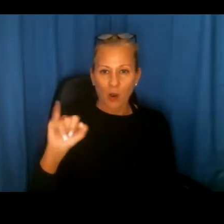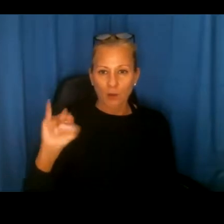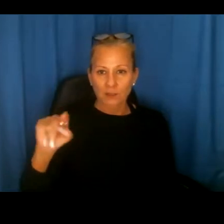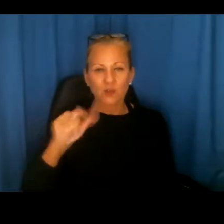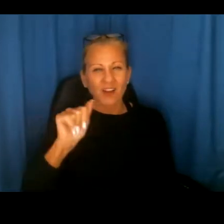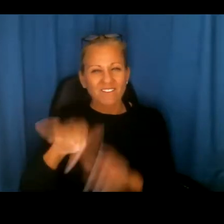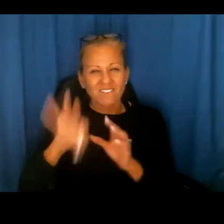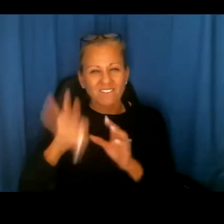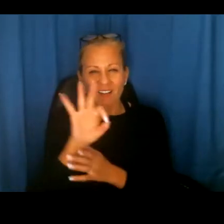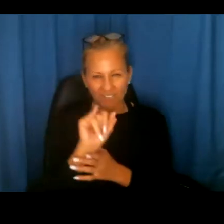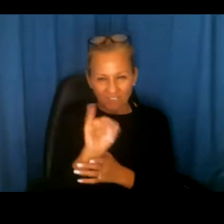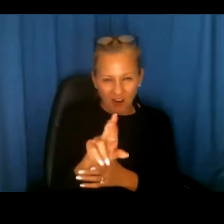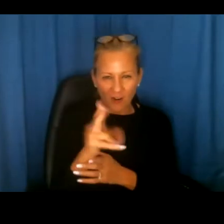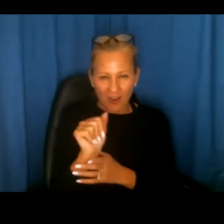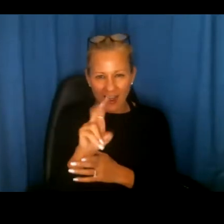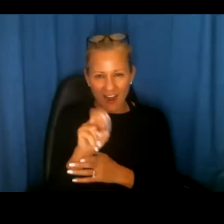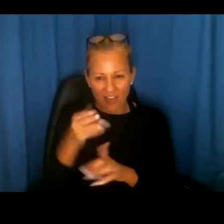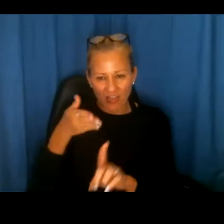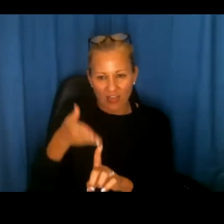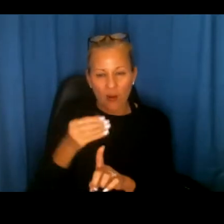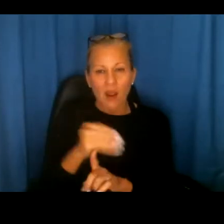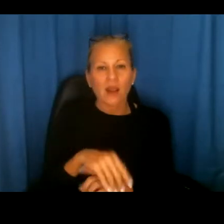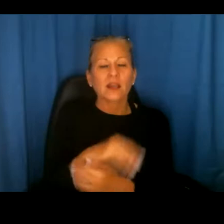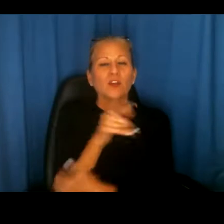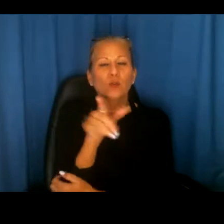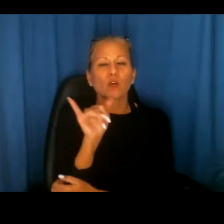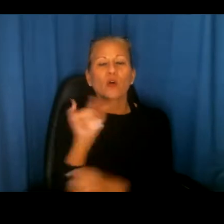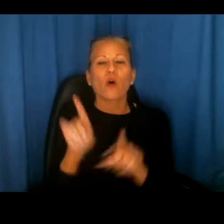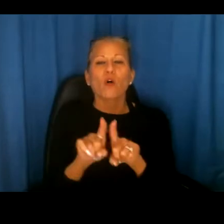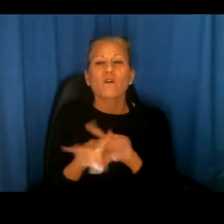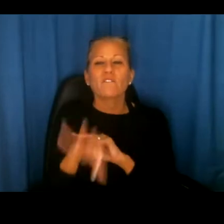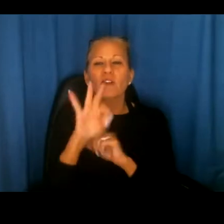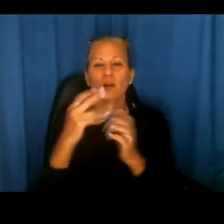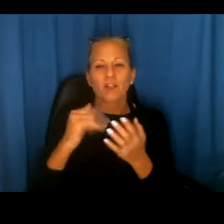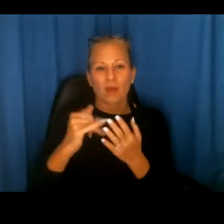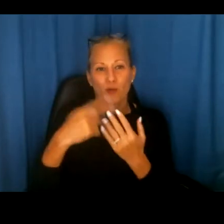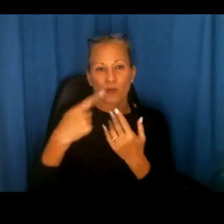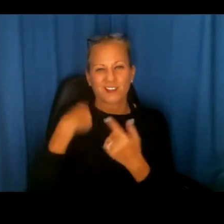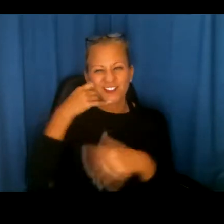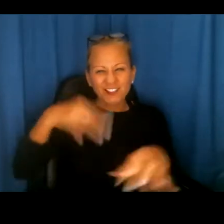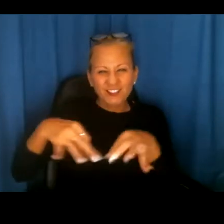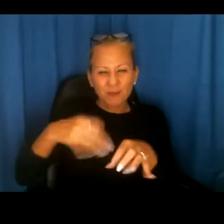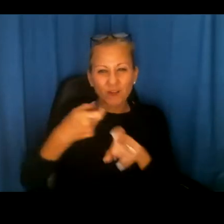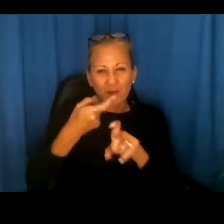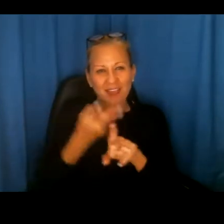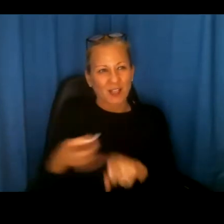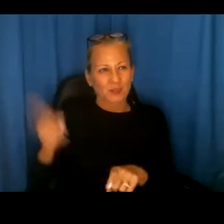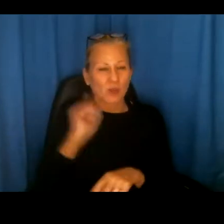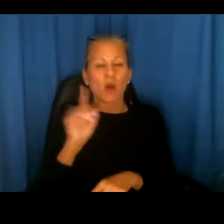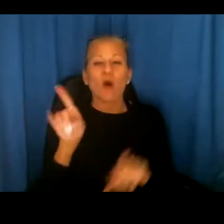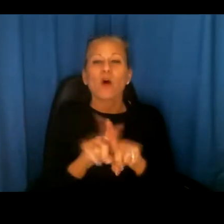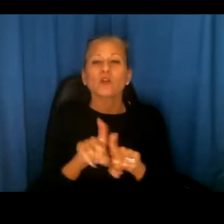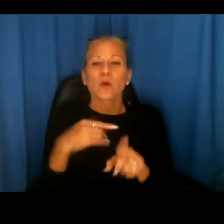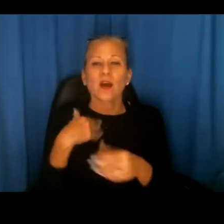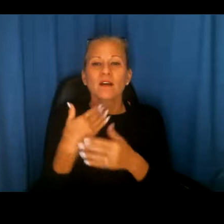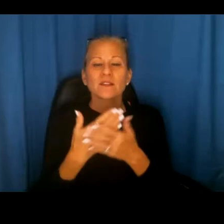uh, there and you can find likewise, um, this program I described from last week. We also have some